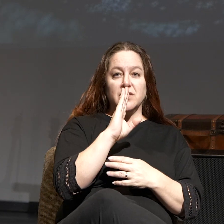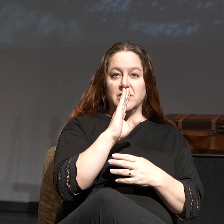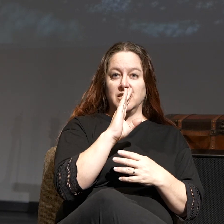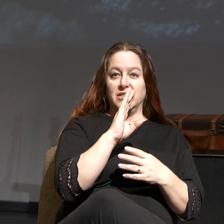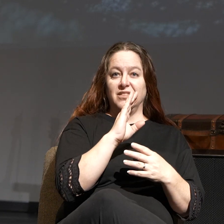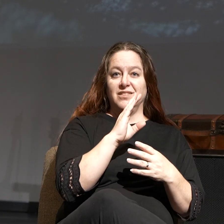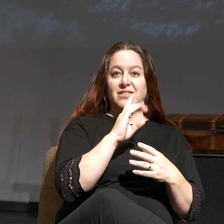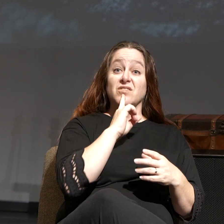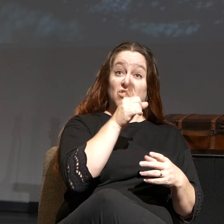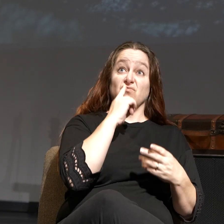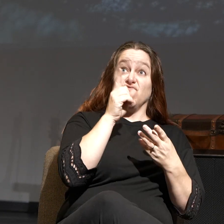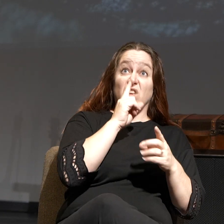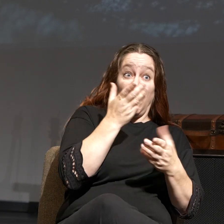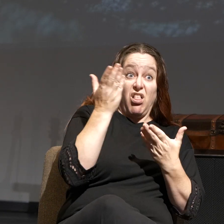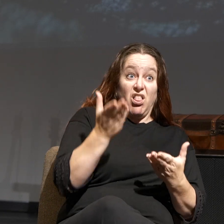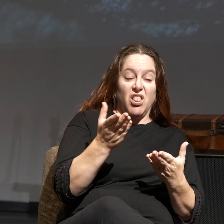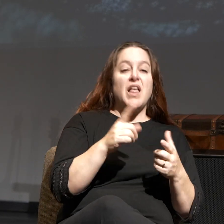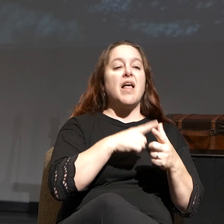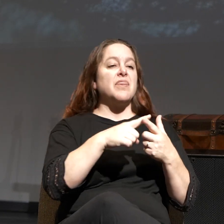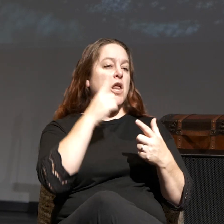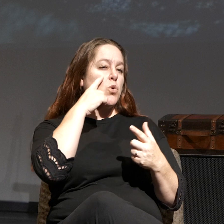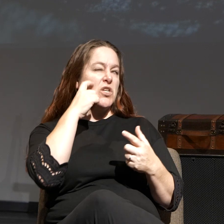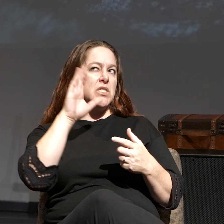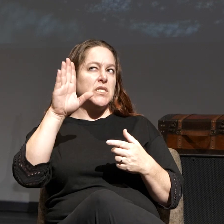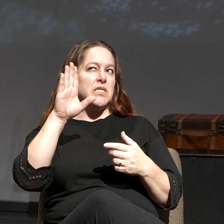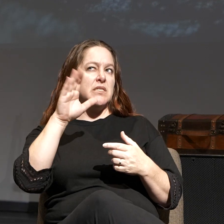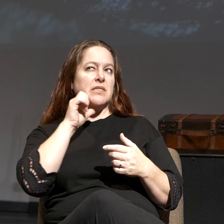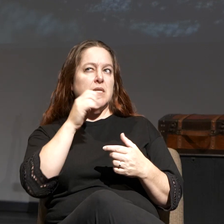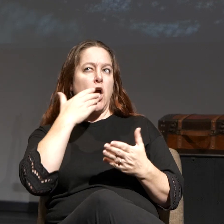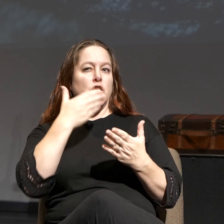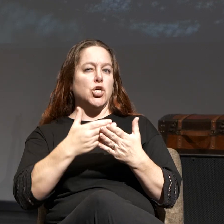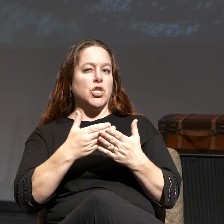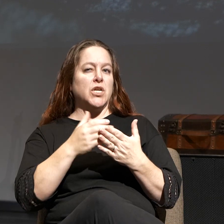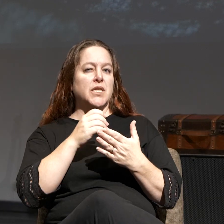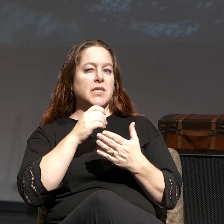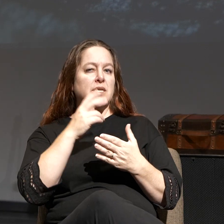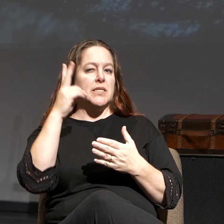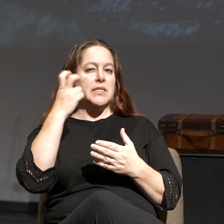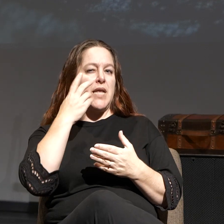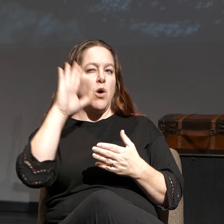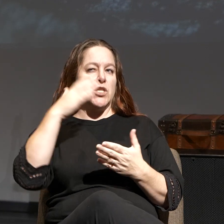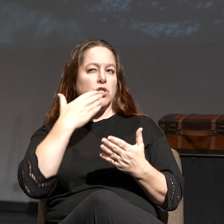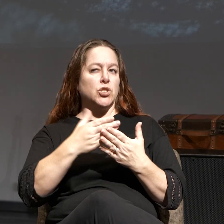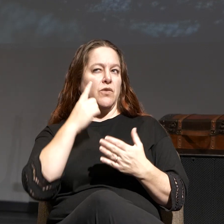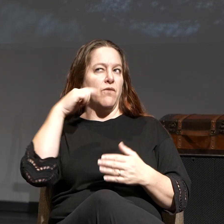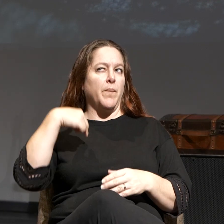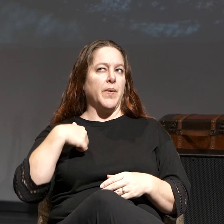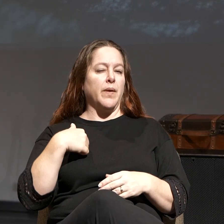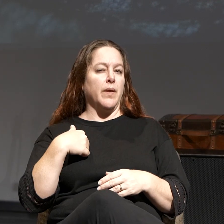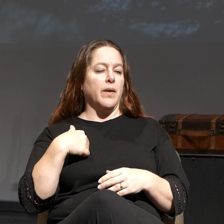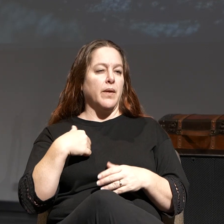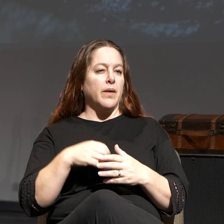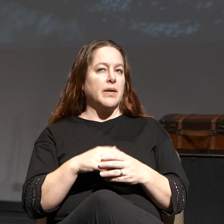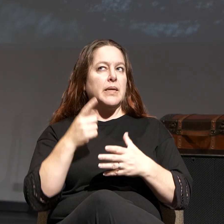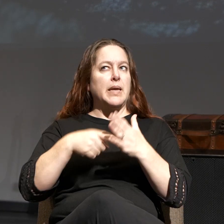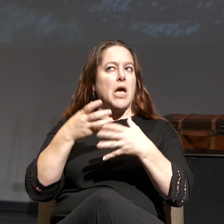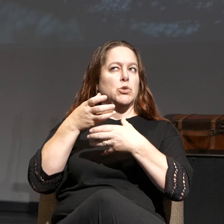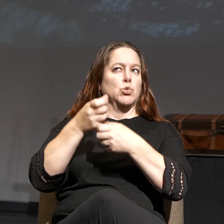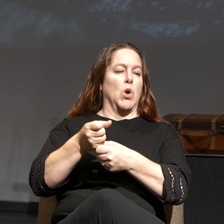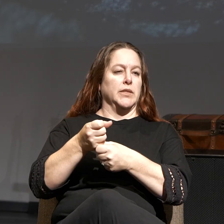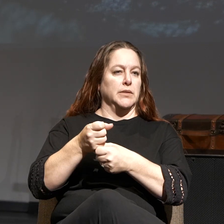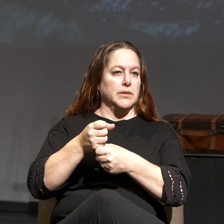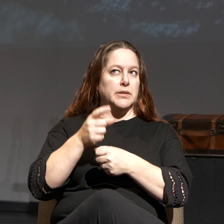That he, God, is holding out on you. He doesn't have your best interest at heart. You can't trust his